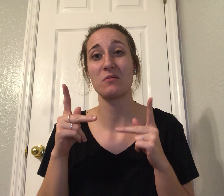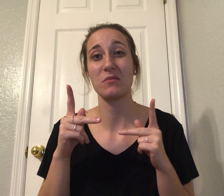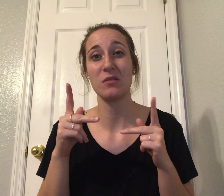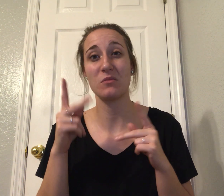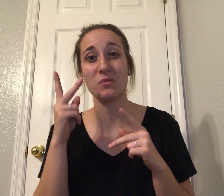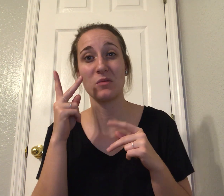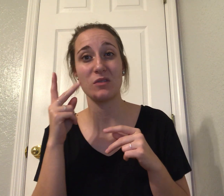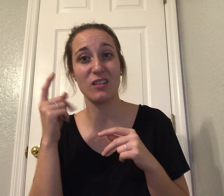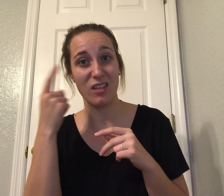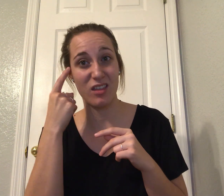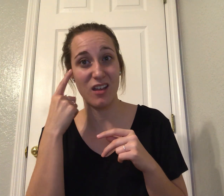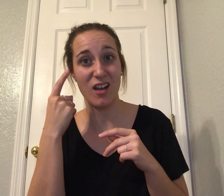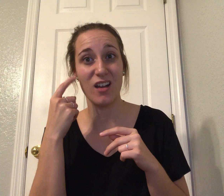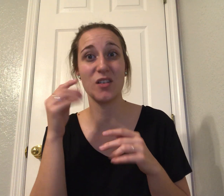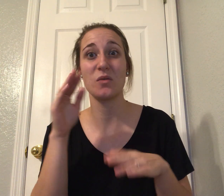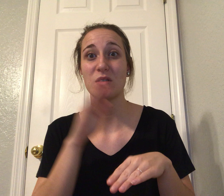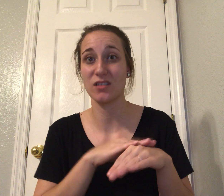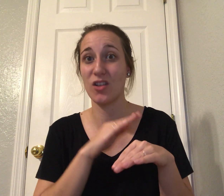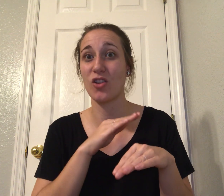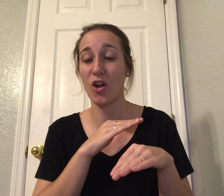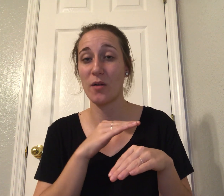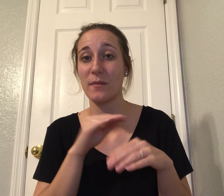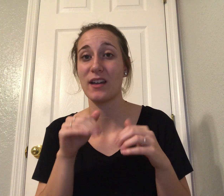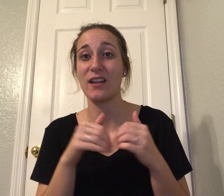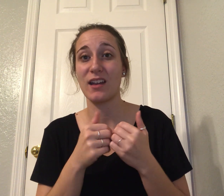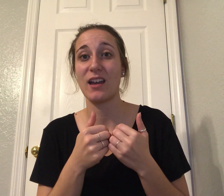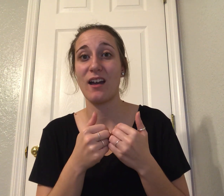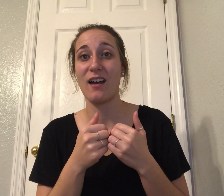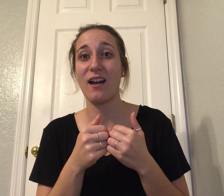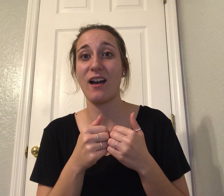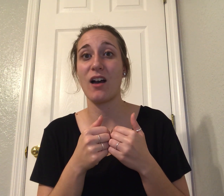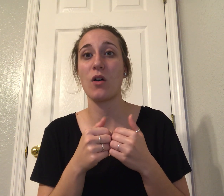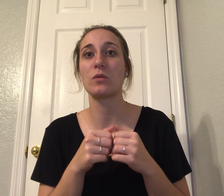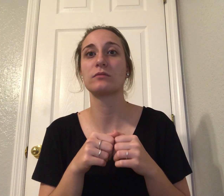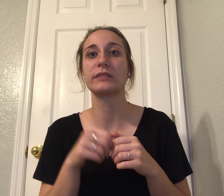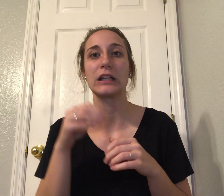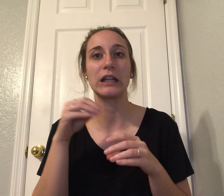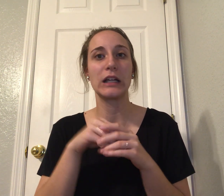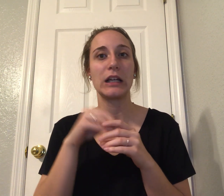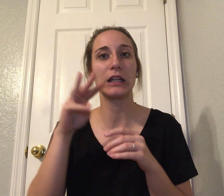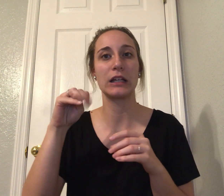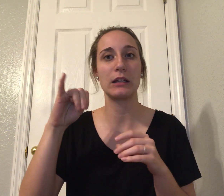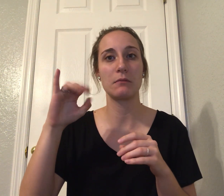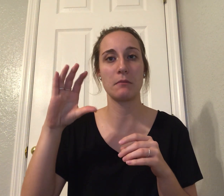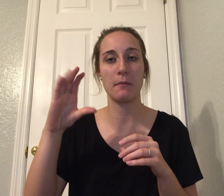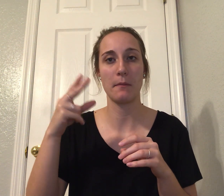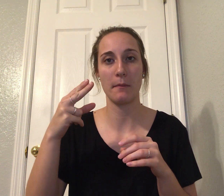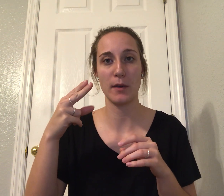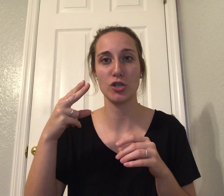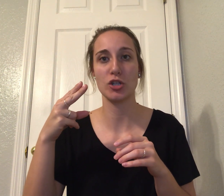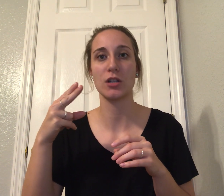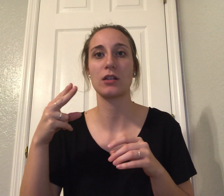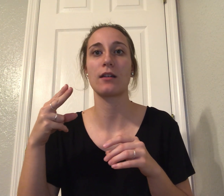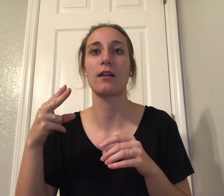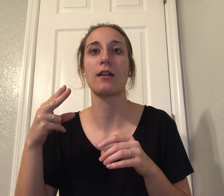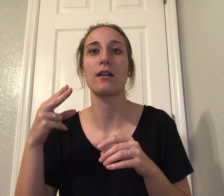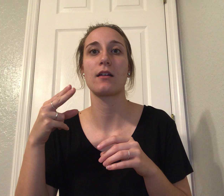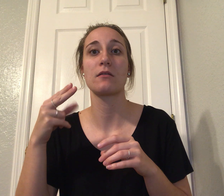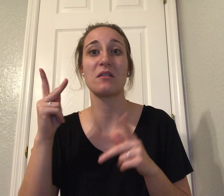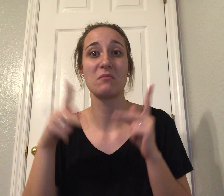this month that it had thwarted a plot by self-styled militias in Michigan to kidnap Governor Gretchen Whitmer, a Democrat. I knew this job would be hard,